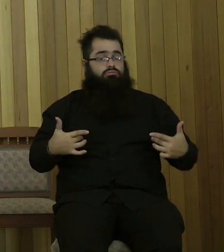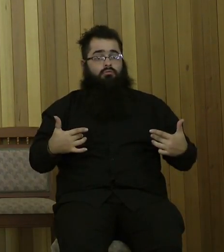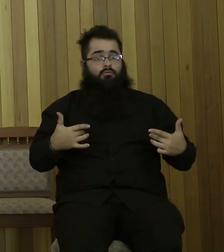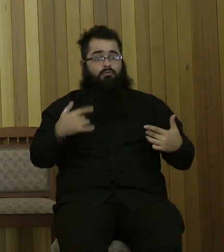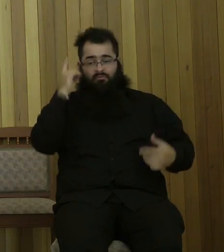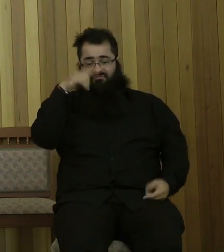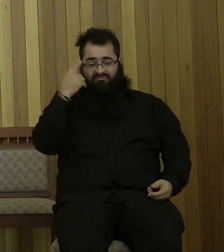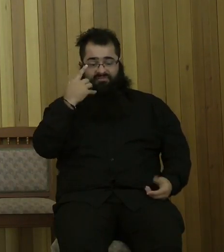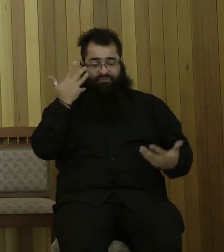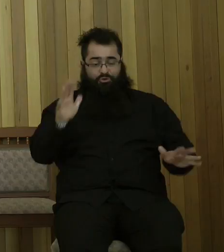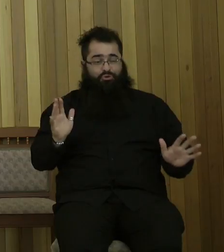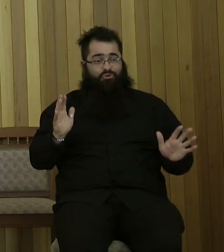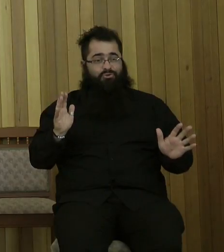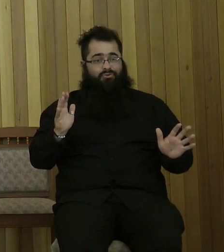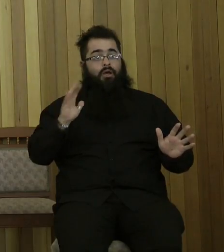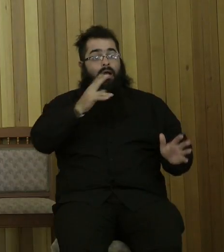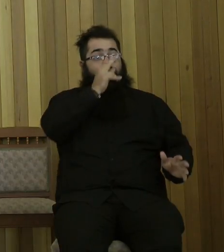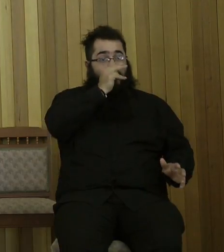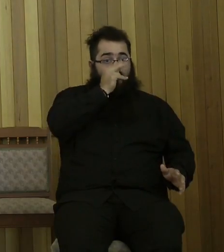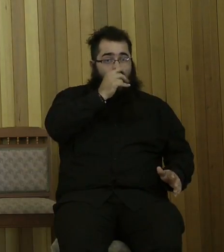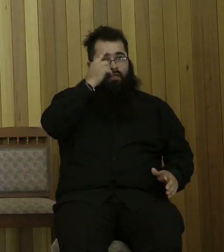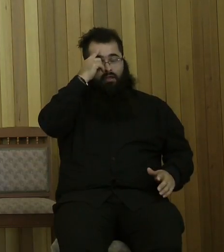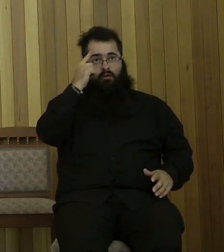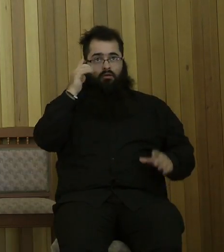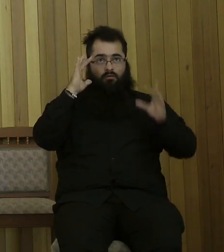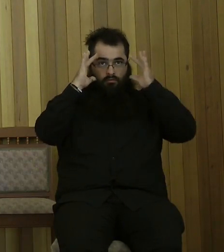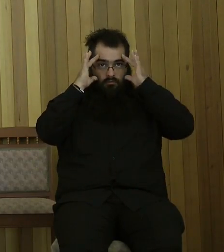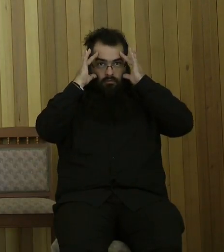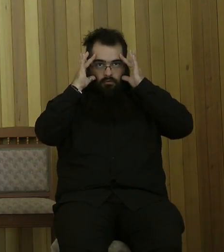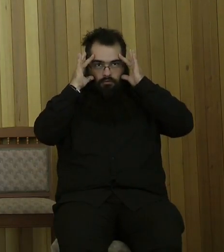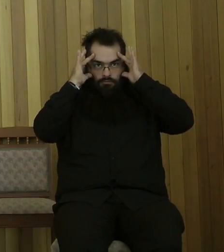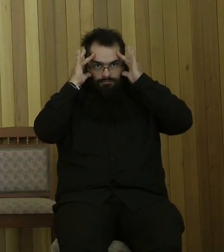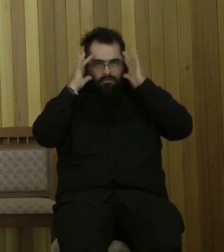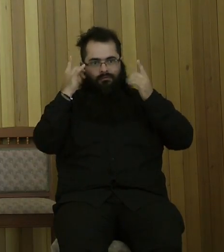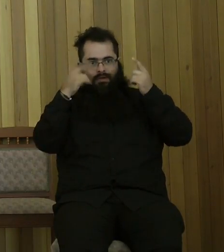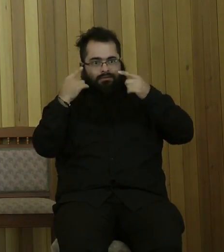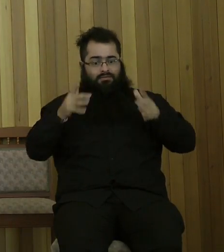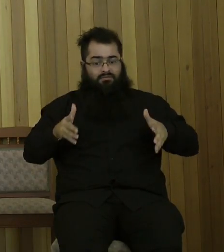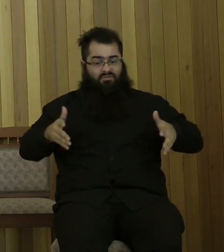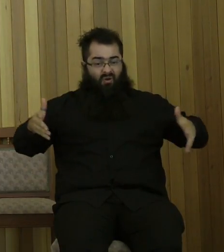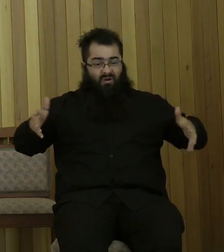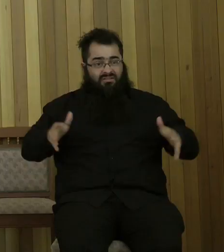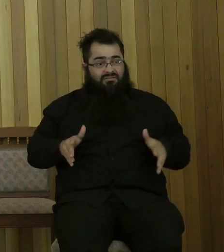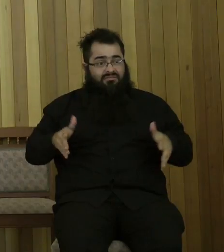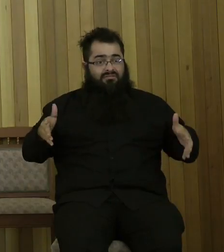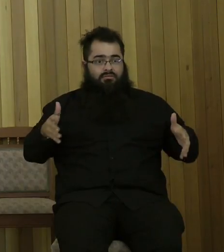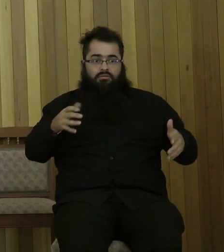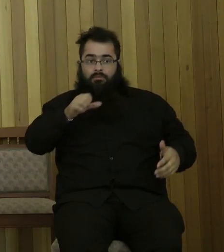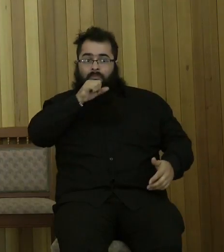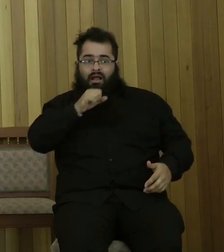You know, but when you're young, your age, your looks, your size, especially if you're a bloke, you want to have muscles.